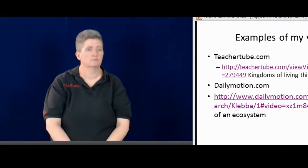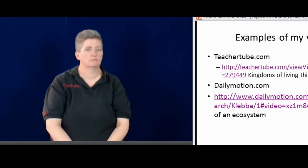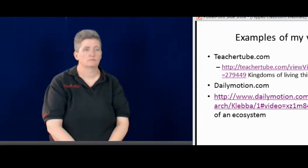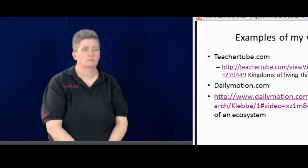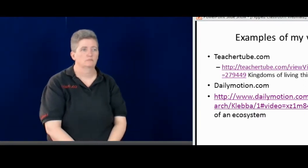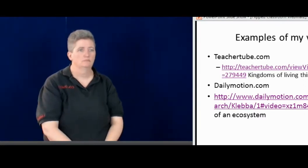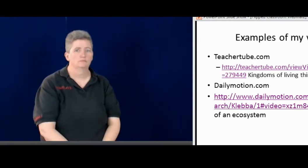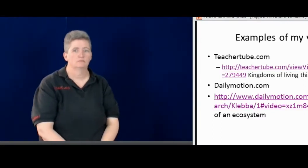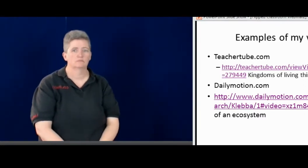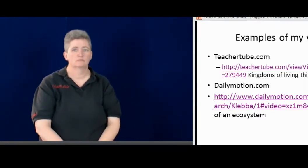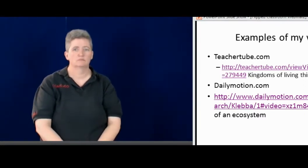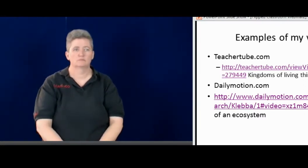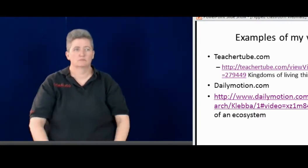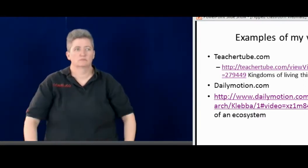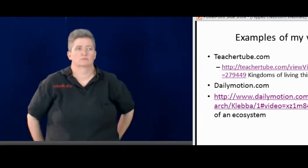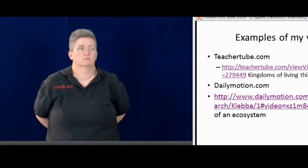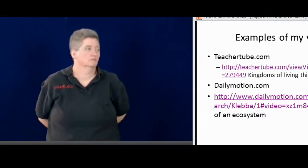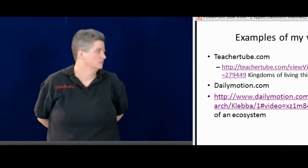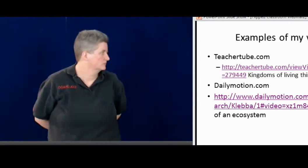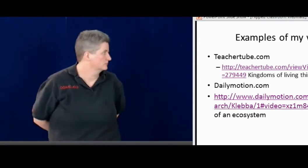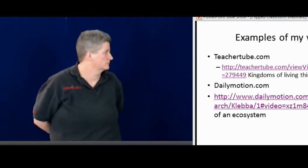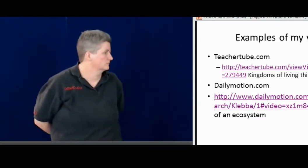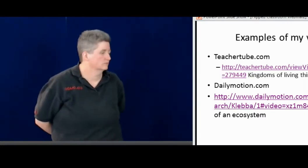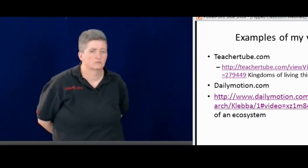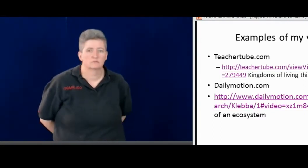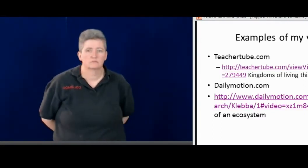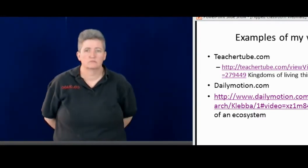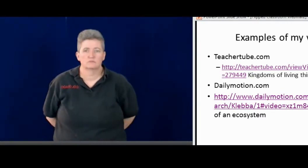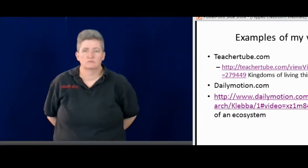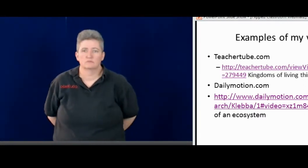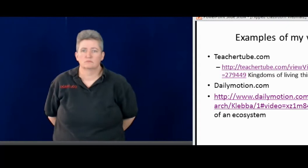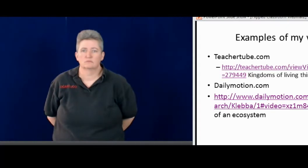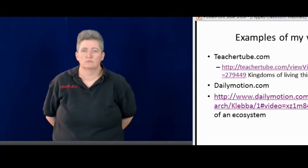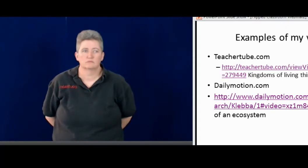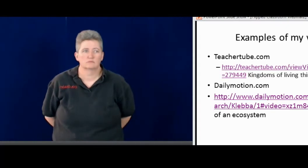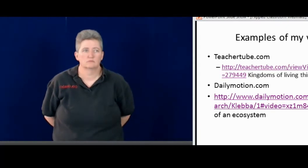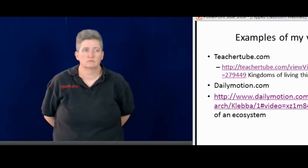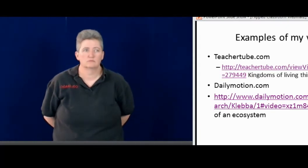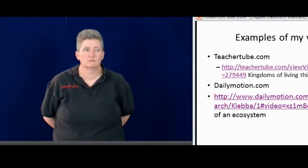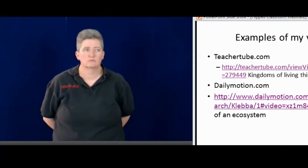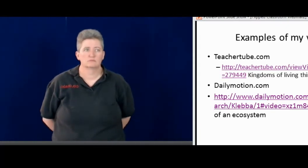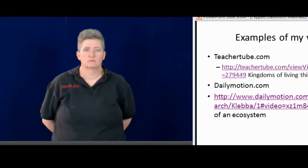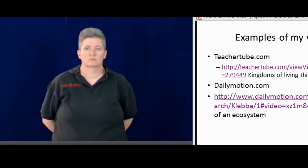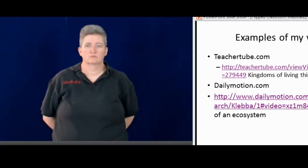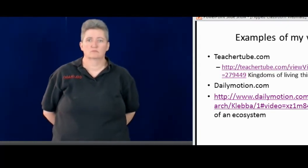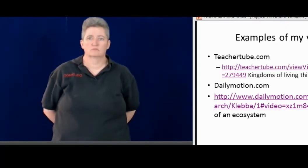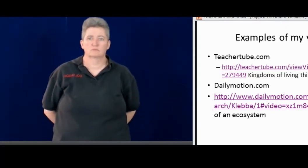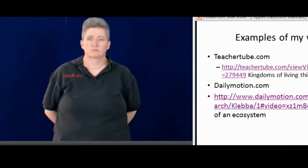they they're very especially They're going about the dopamine I've got to